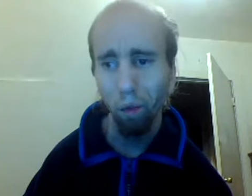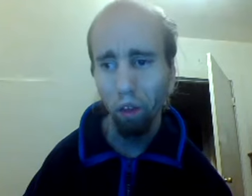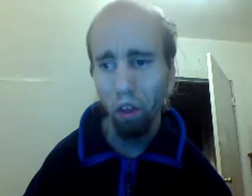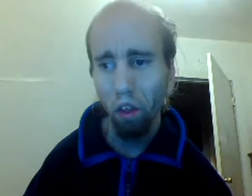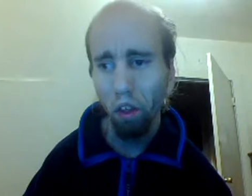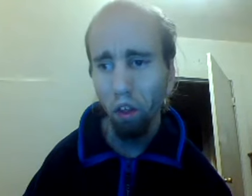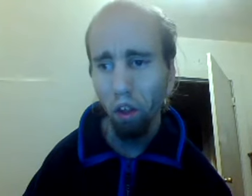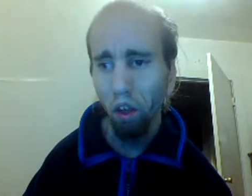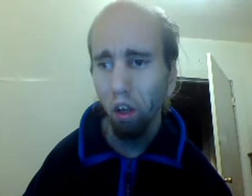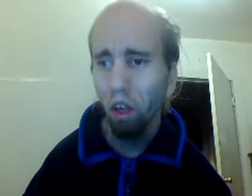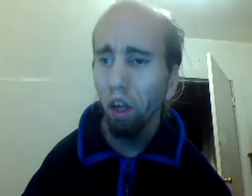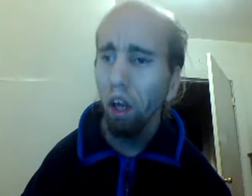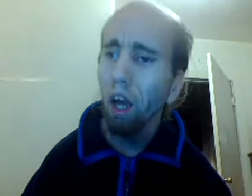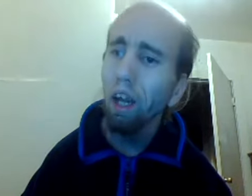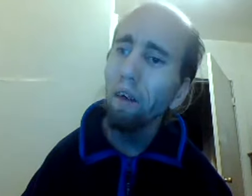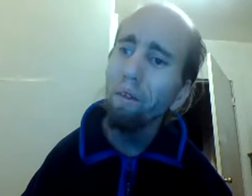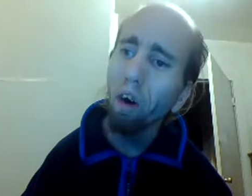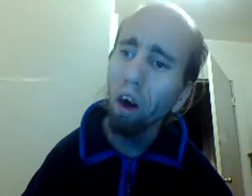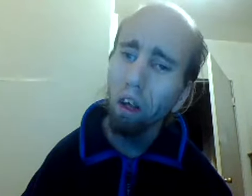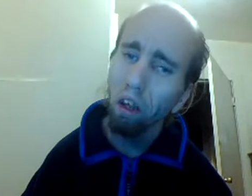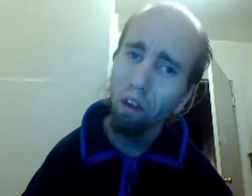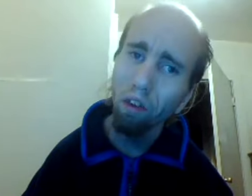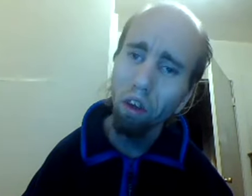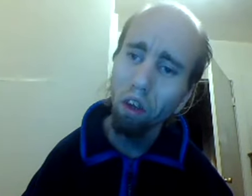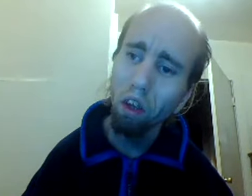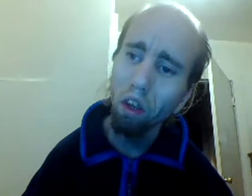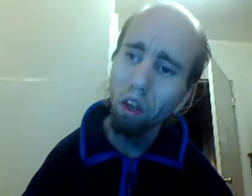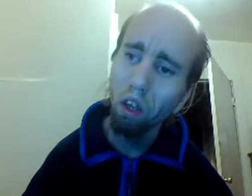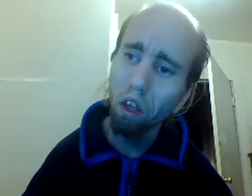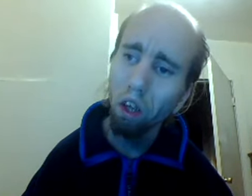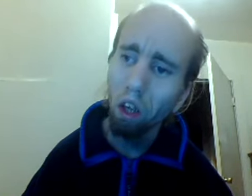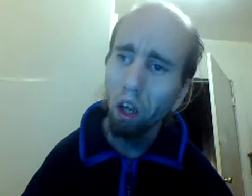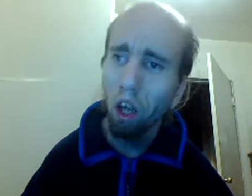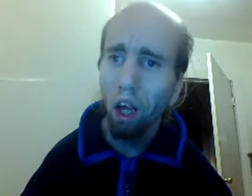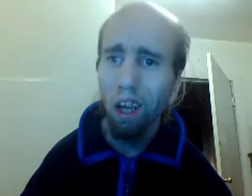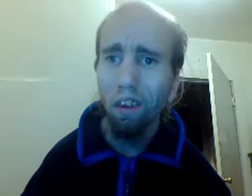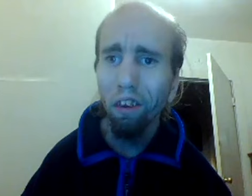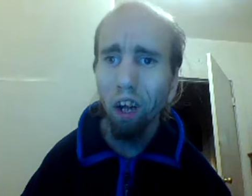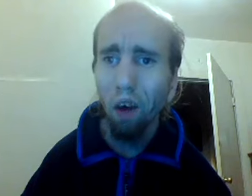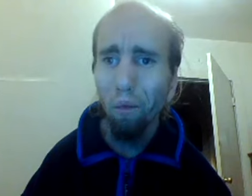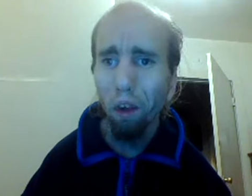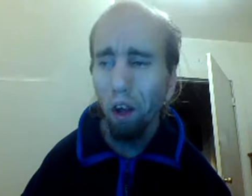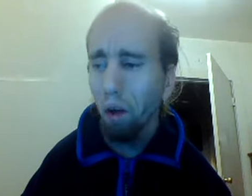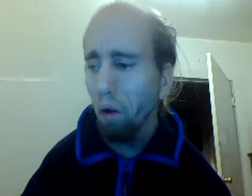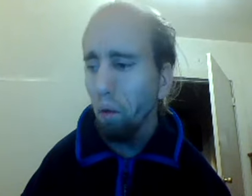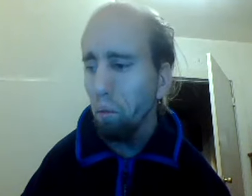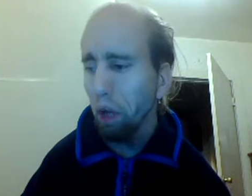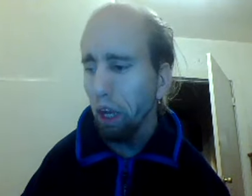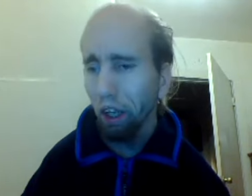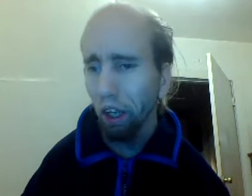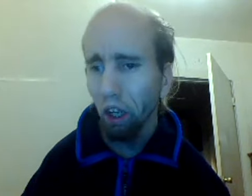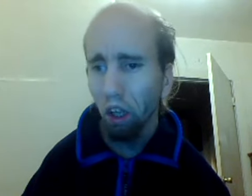and that flaw is they stopped making